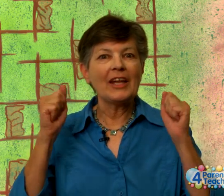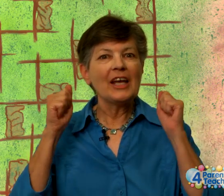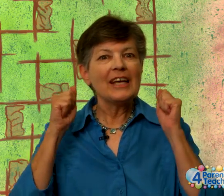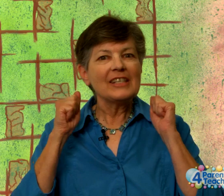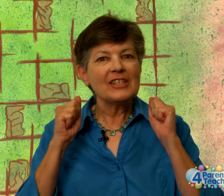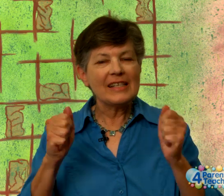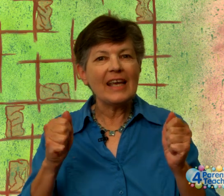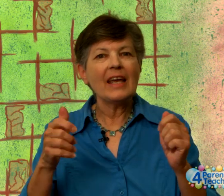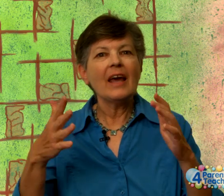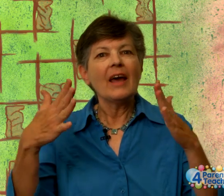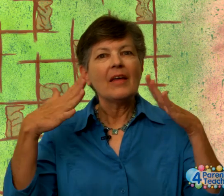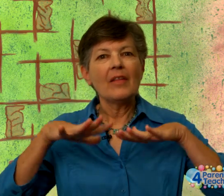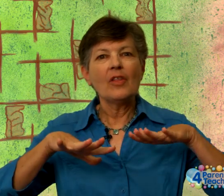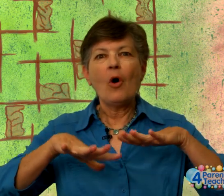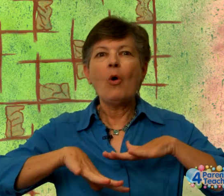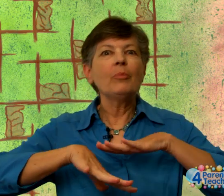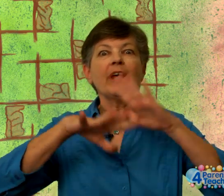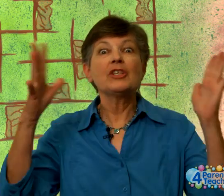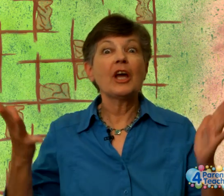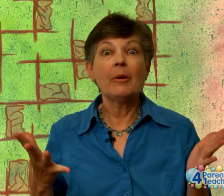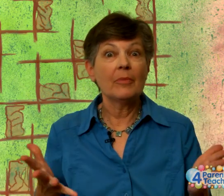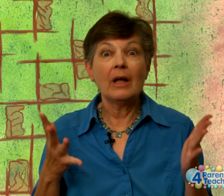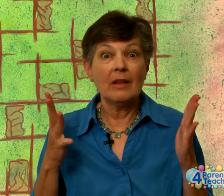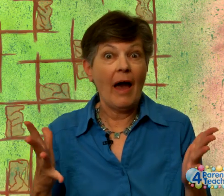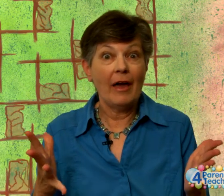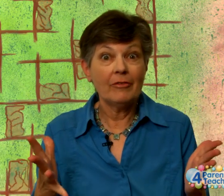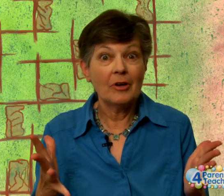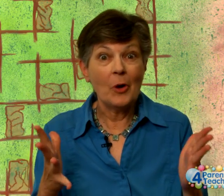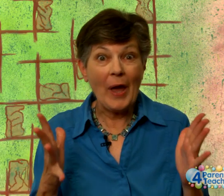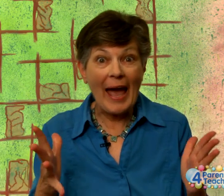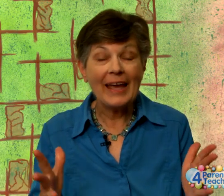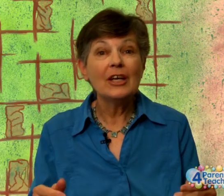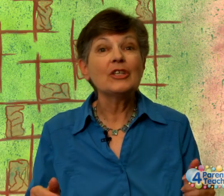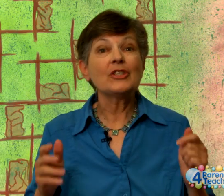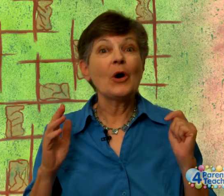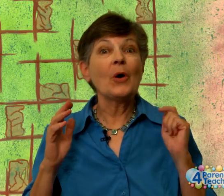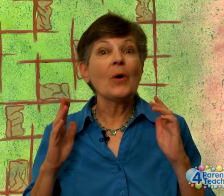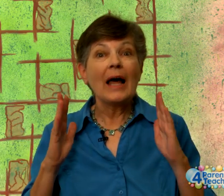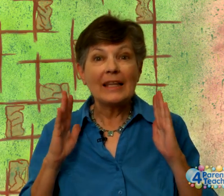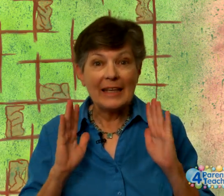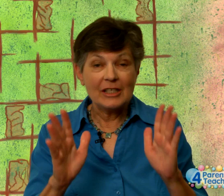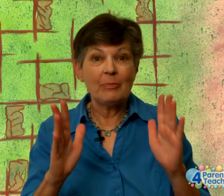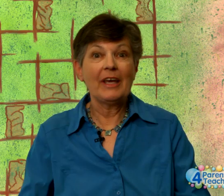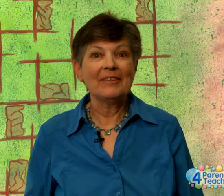see the whole pledge come alive, okay? So let's begin.